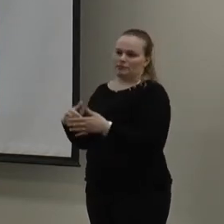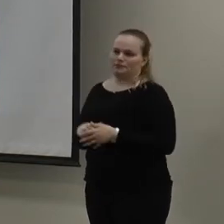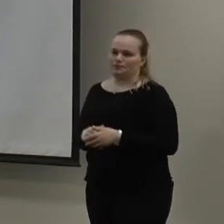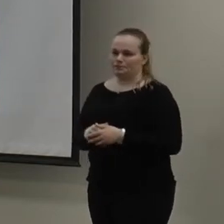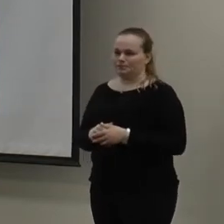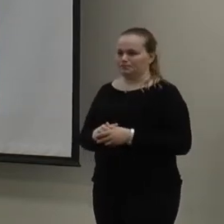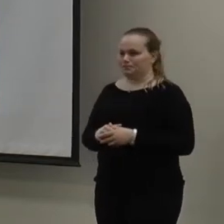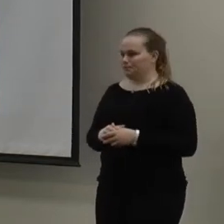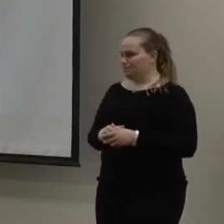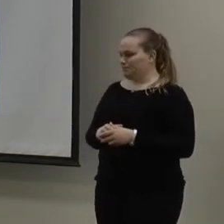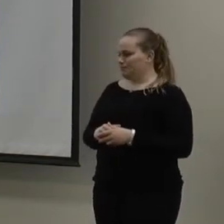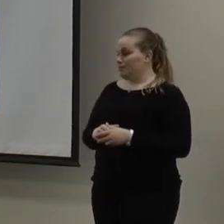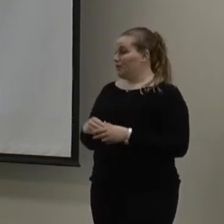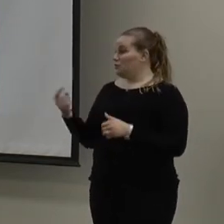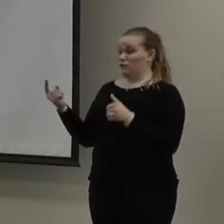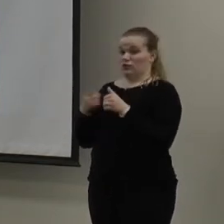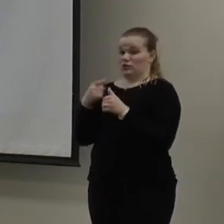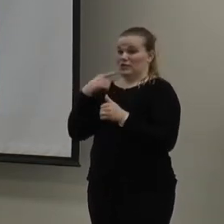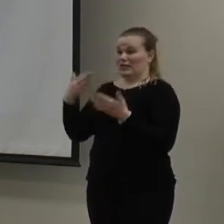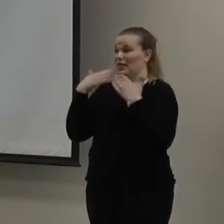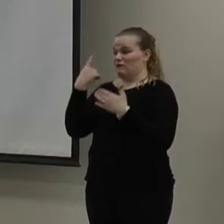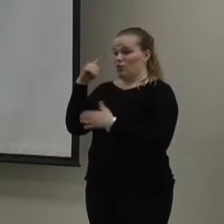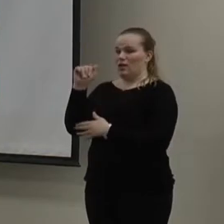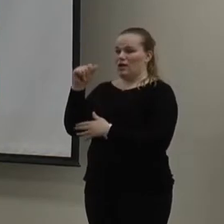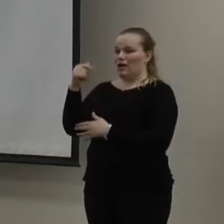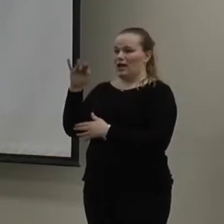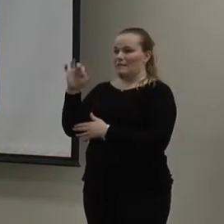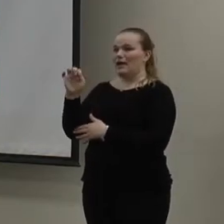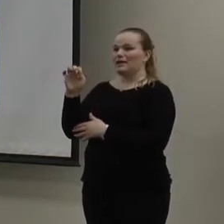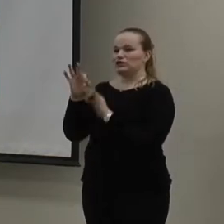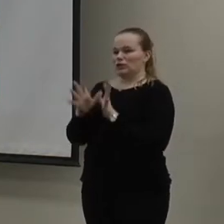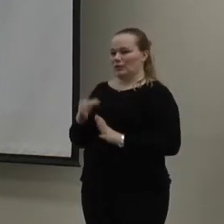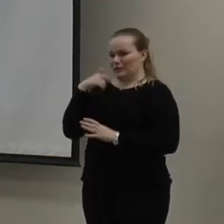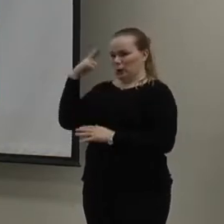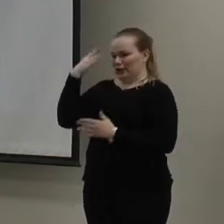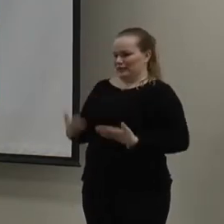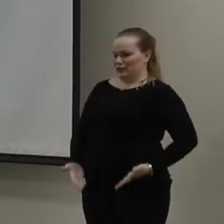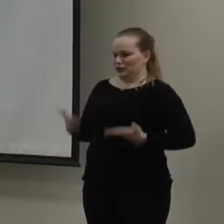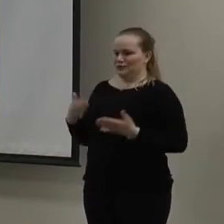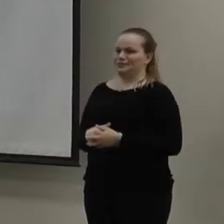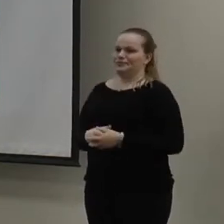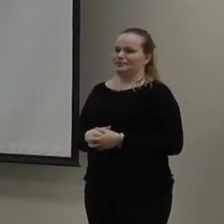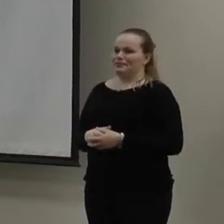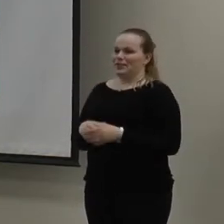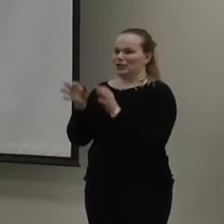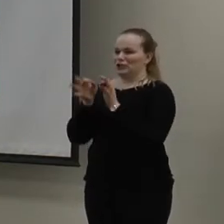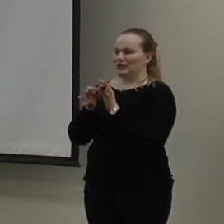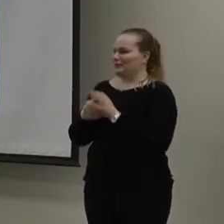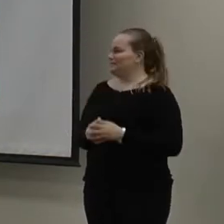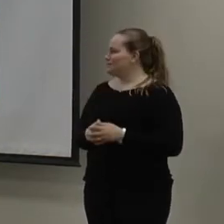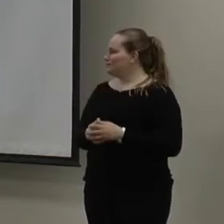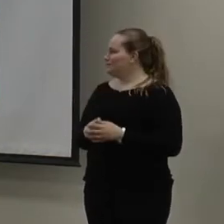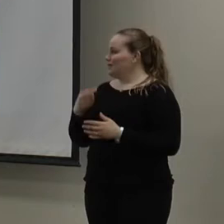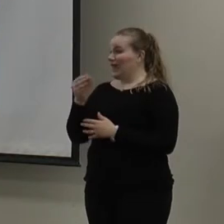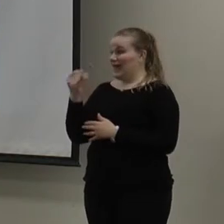it. So I want to say a big thanks to Agathe Interpreting Services. Ruthie is here with us doing interpreting, and